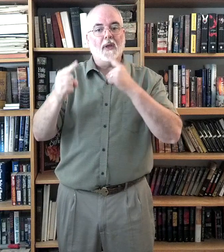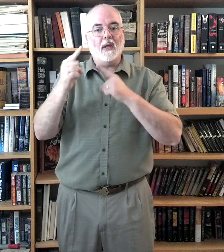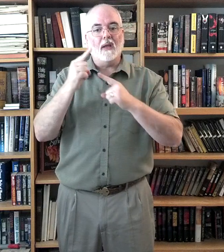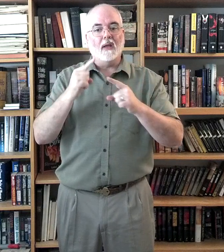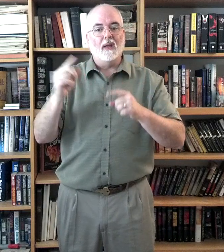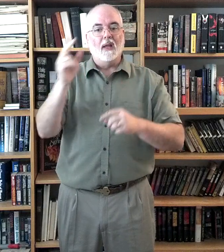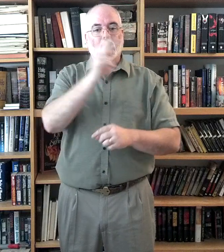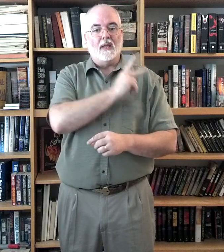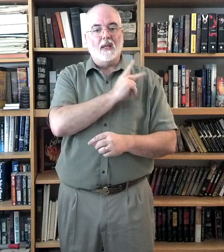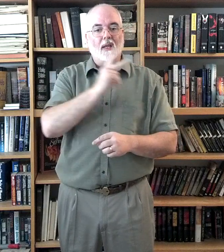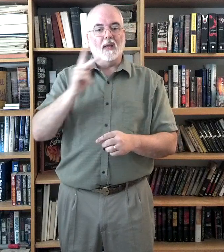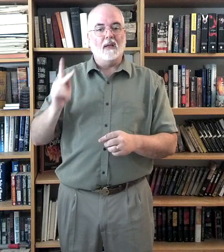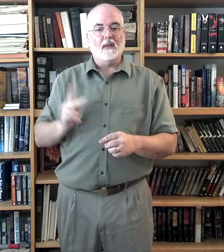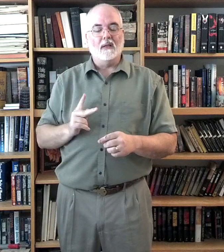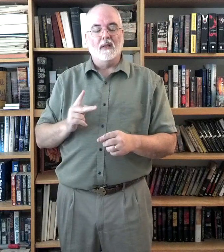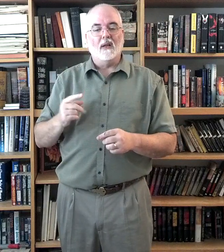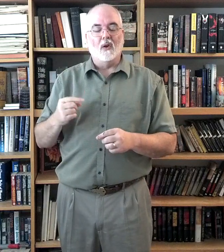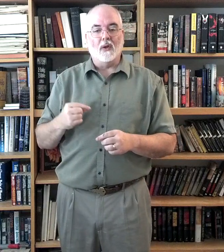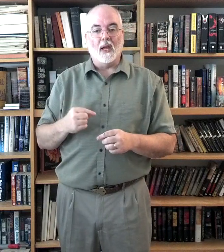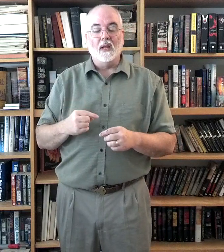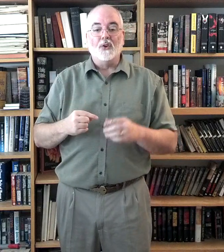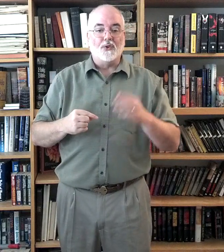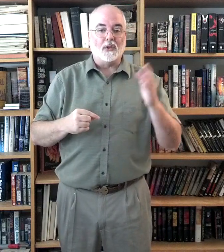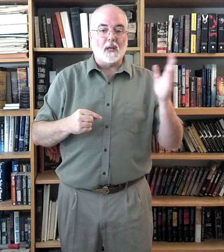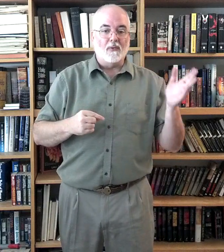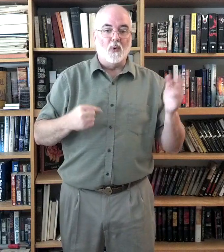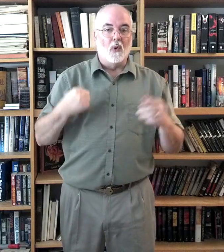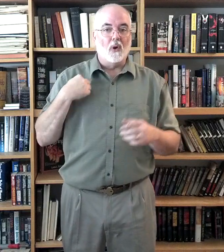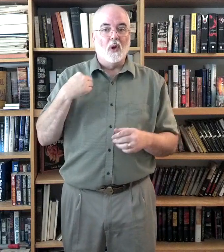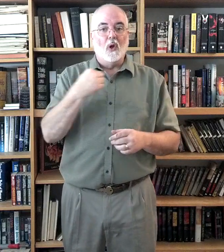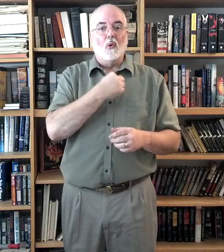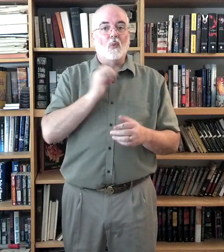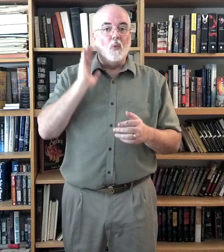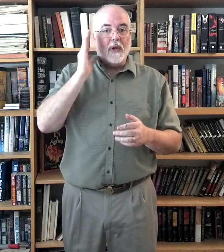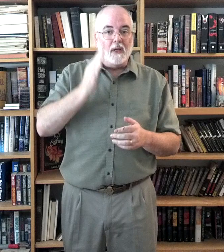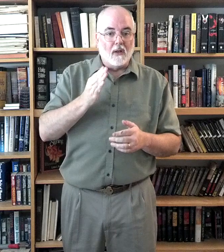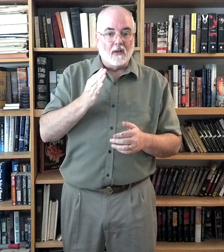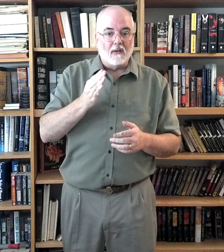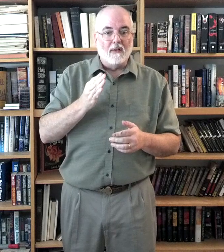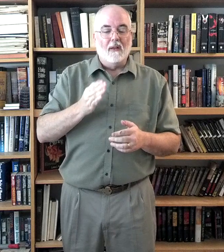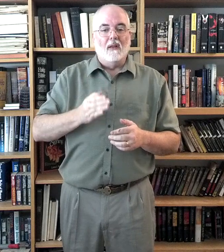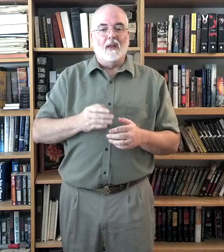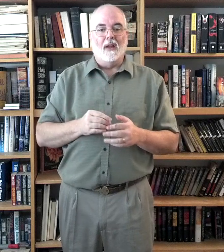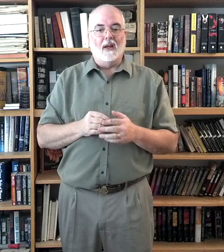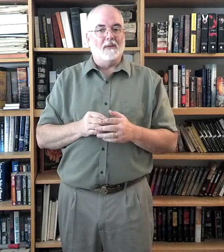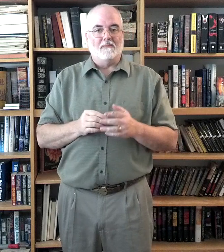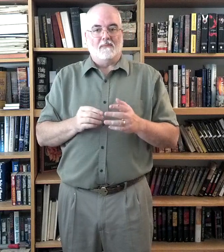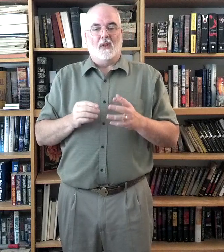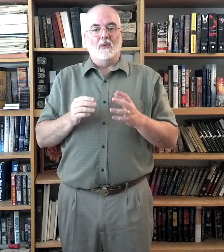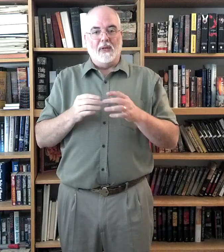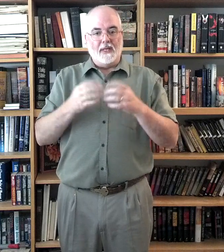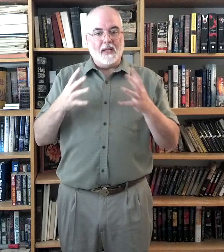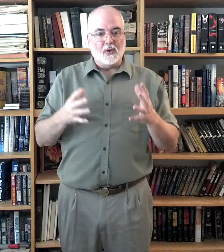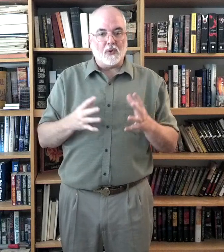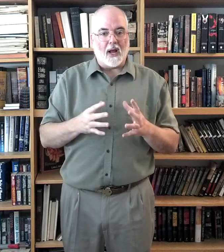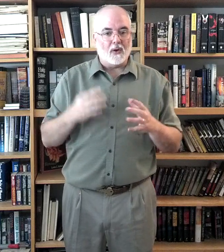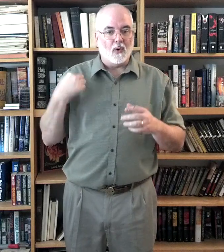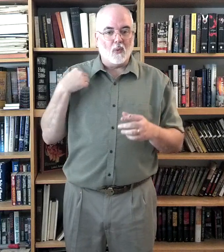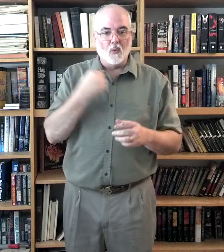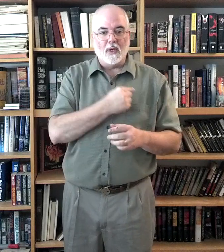King. Okay? Just like before. We'll. We decontract. We